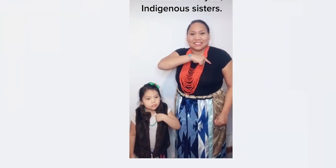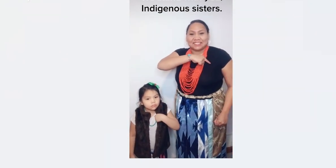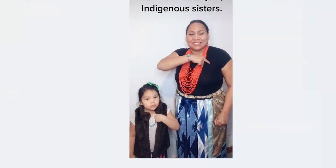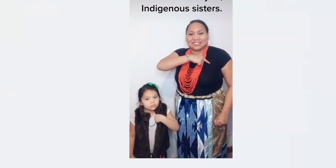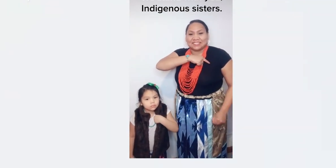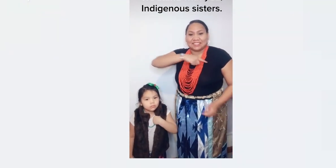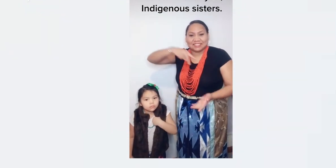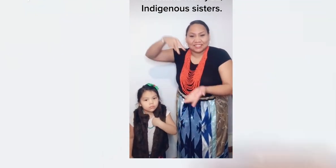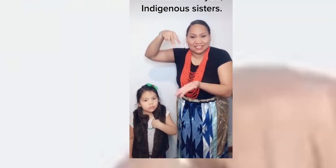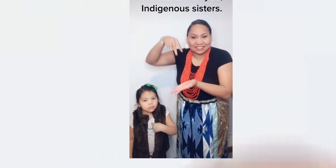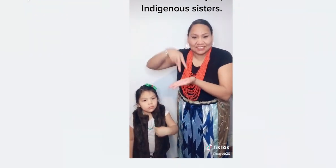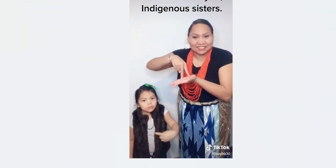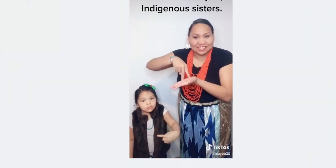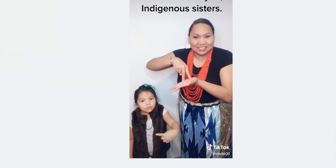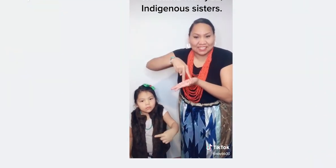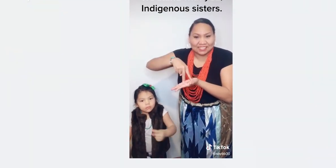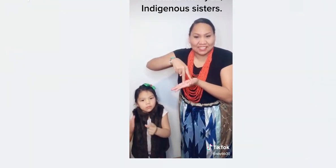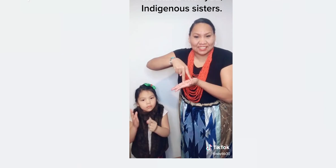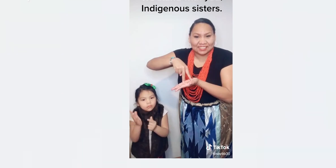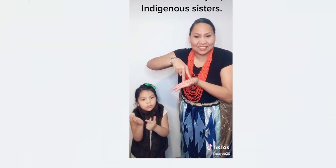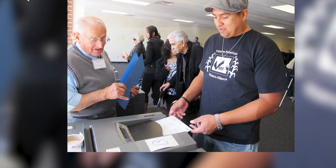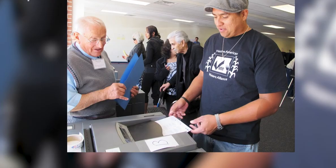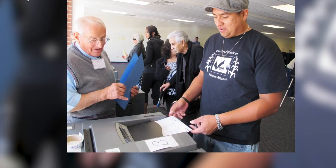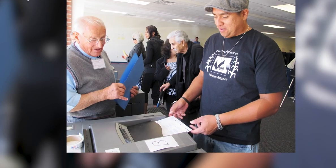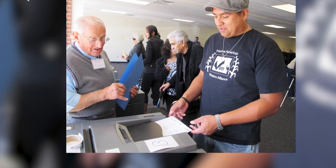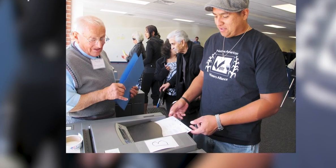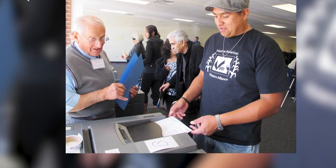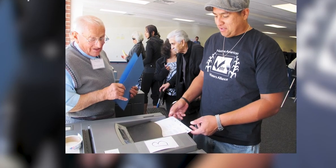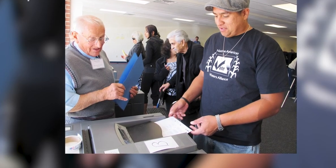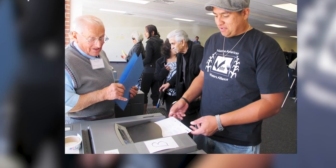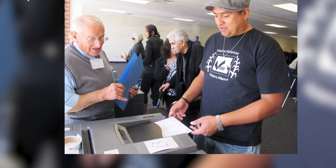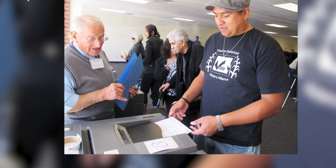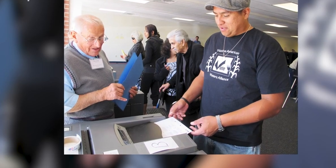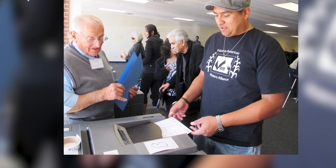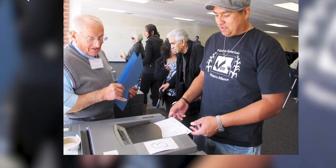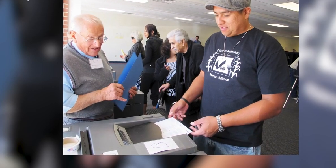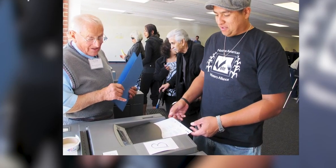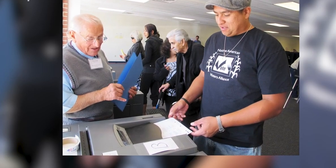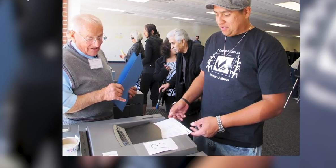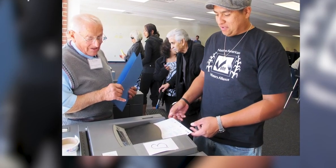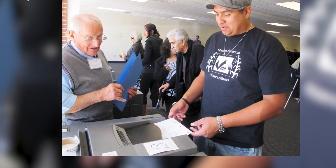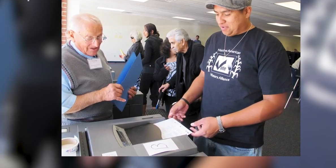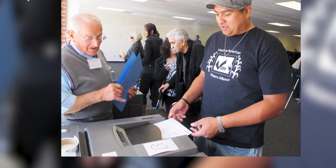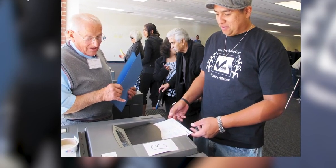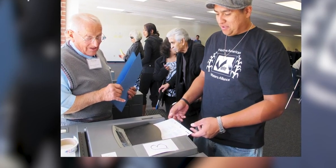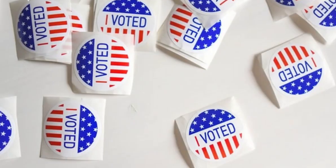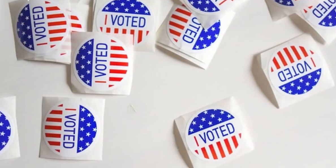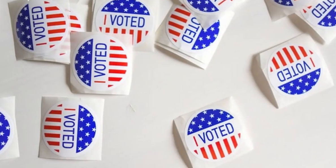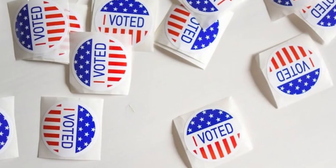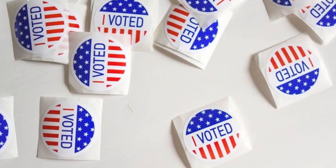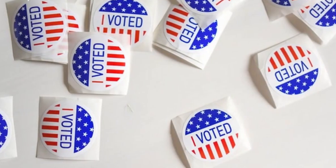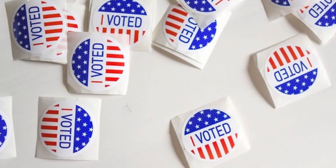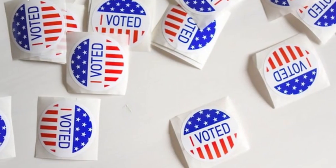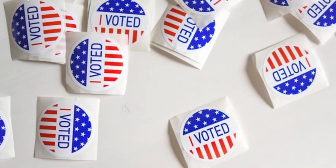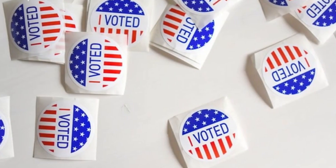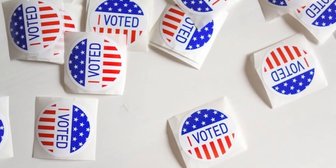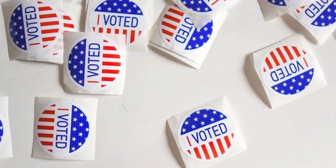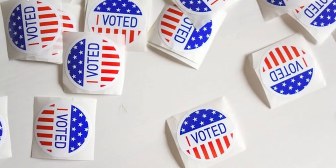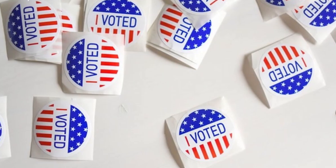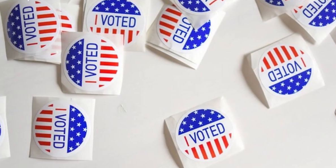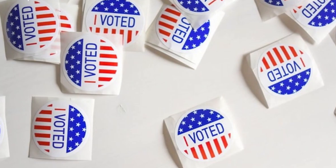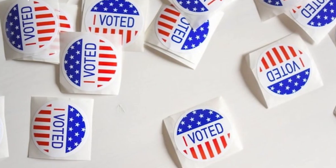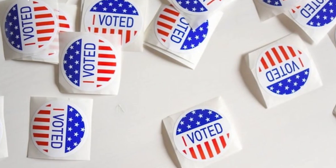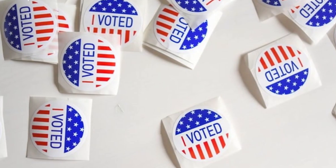efforts to raise awareness about the deaf community. Plus, a look at the native vote in special elections. Now that the California